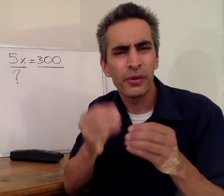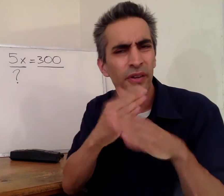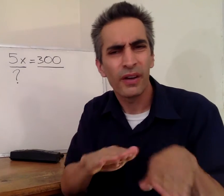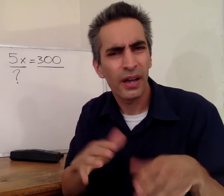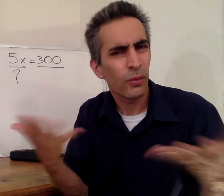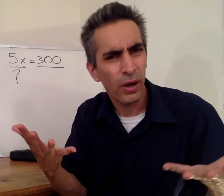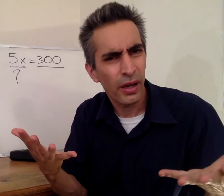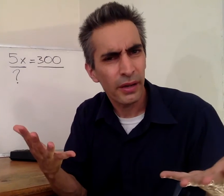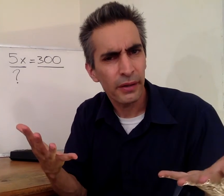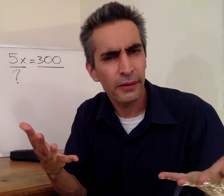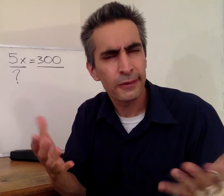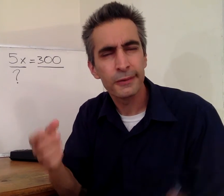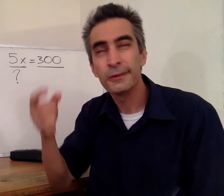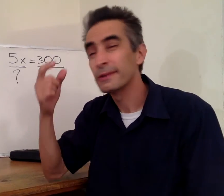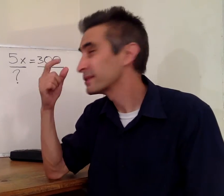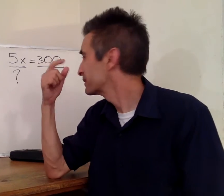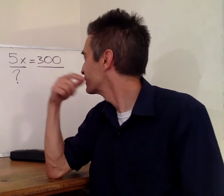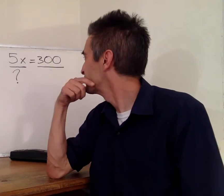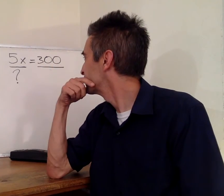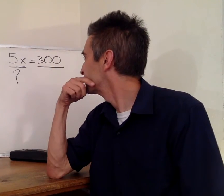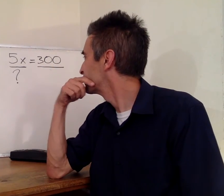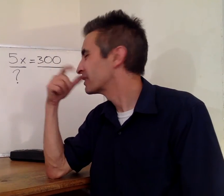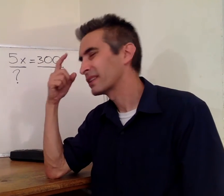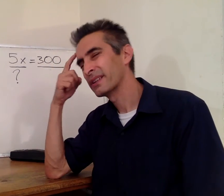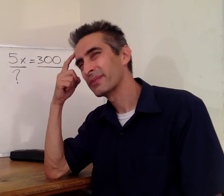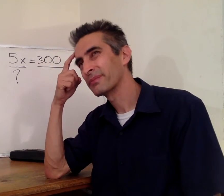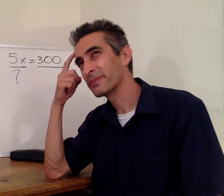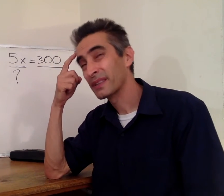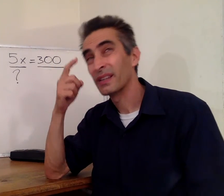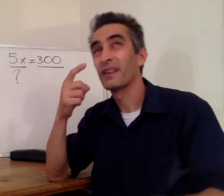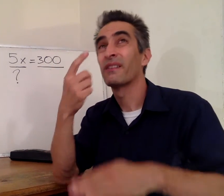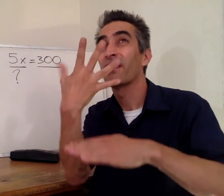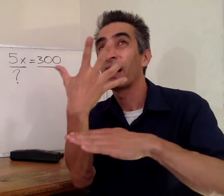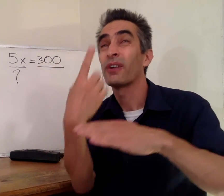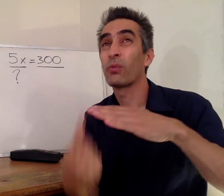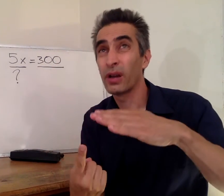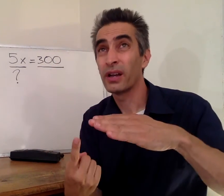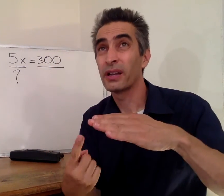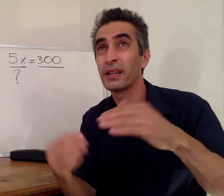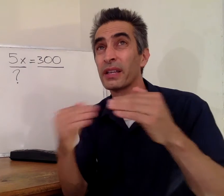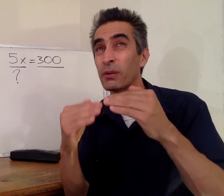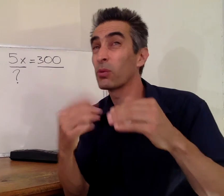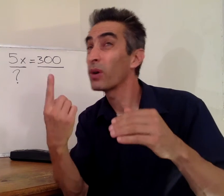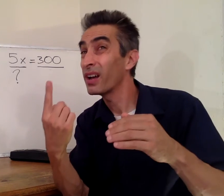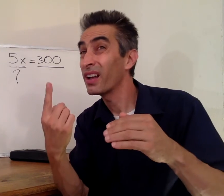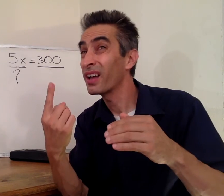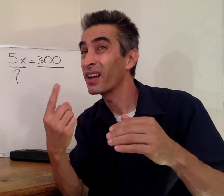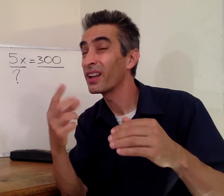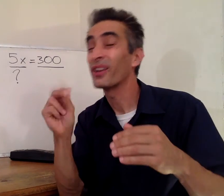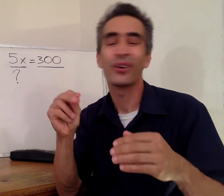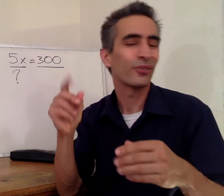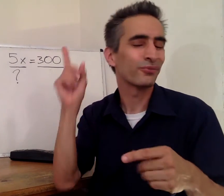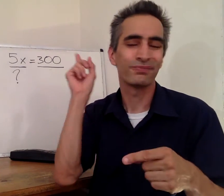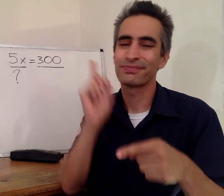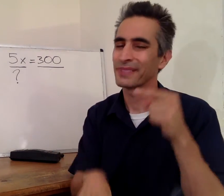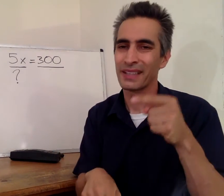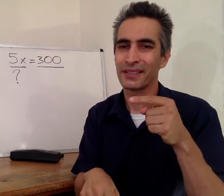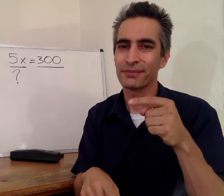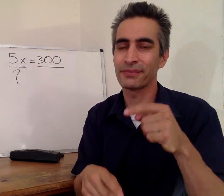What number are we going to divide by? Let's think about this. 5 over 1, does that equal 1? No. We